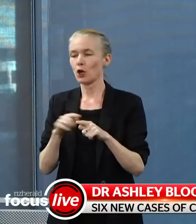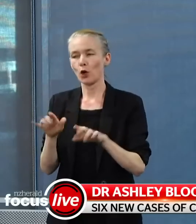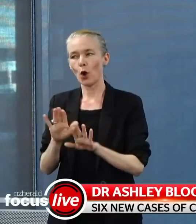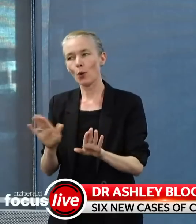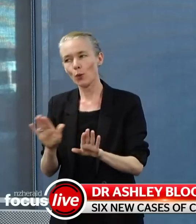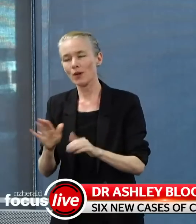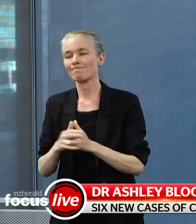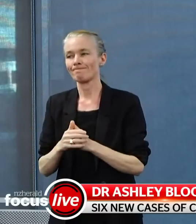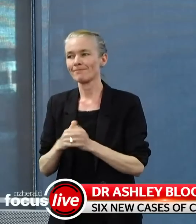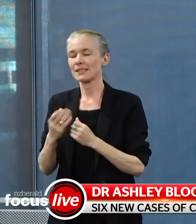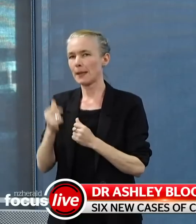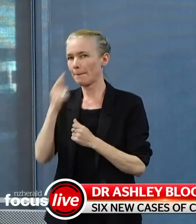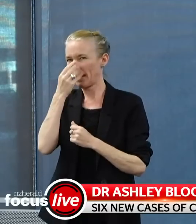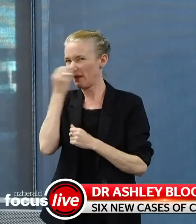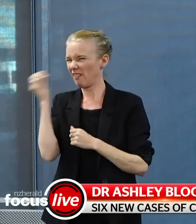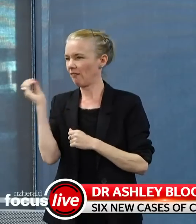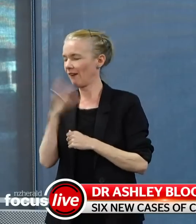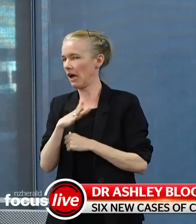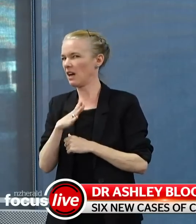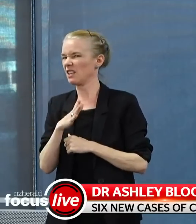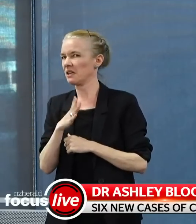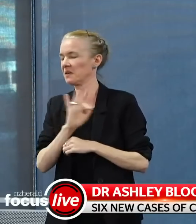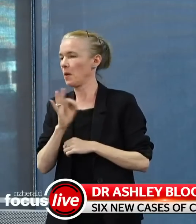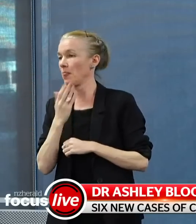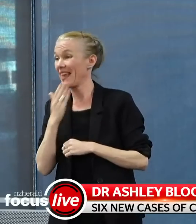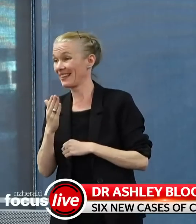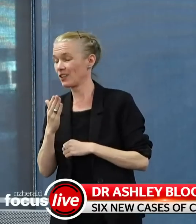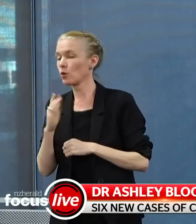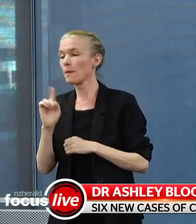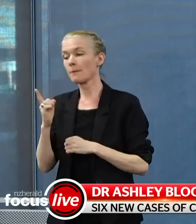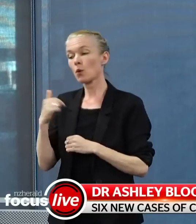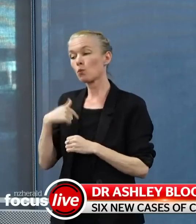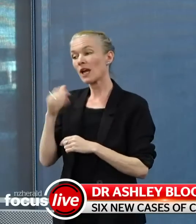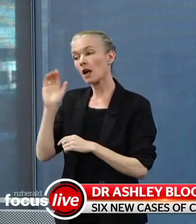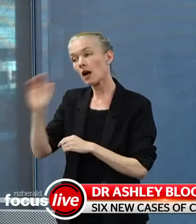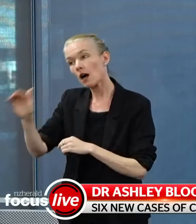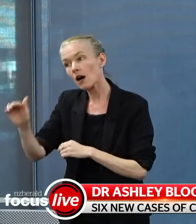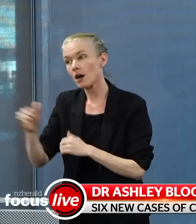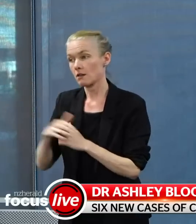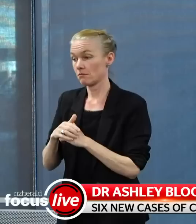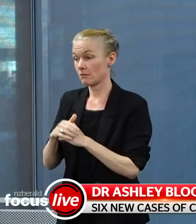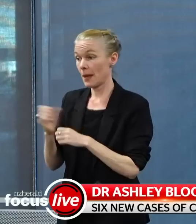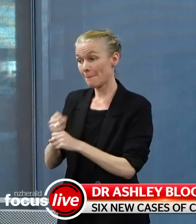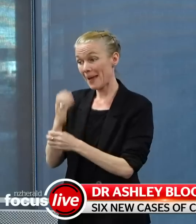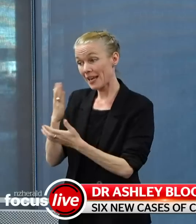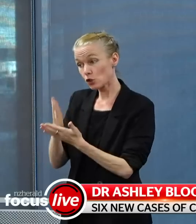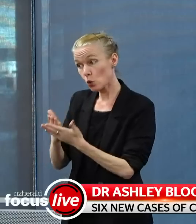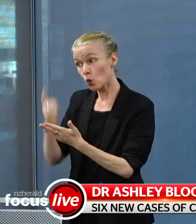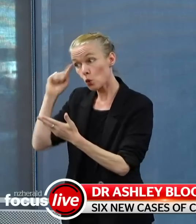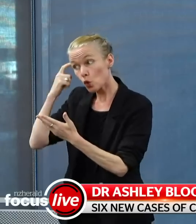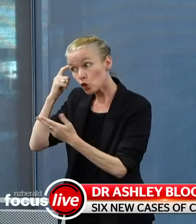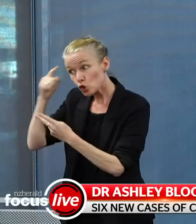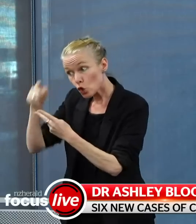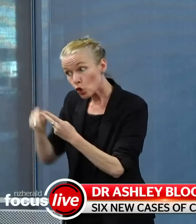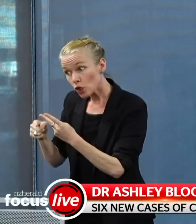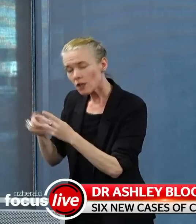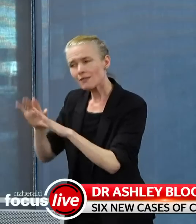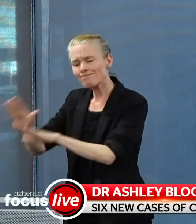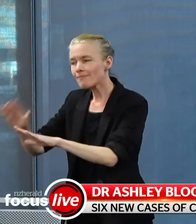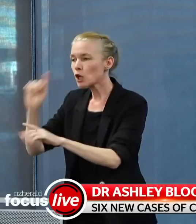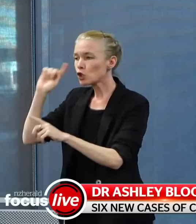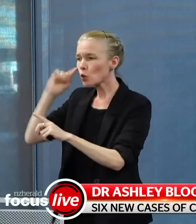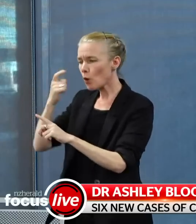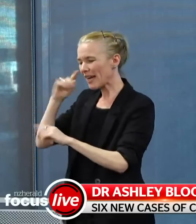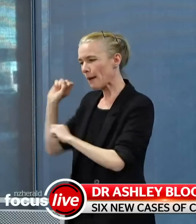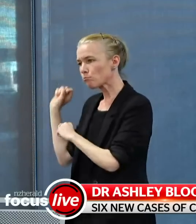and our job is to support them, to make sure that their welfare and other needs are met, that there's food being delivered, that they've